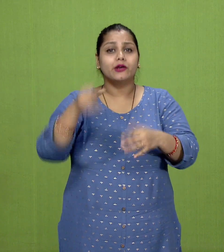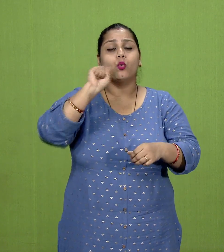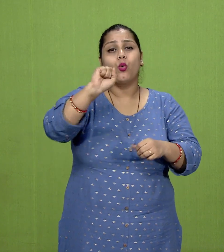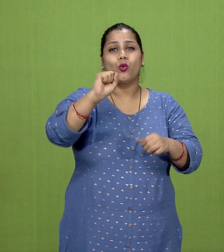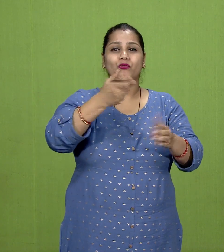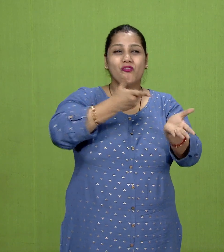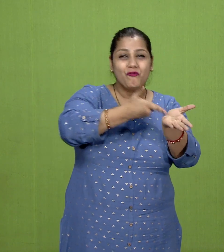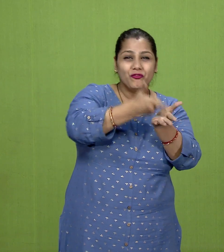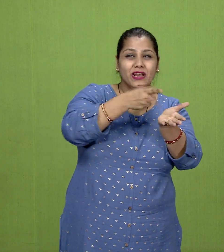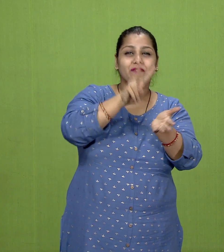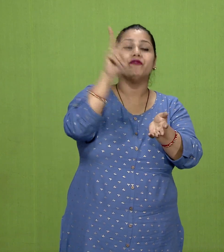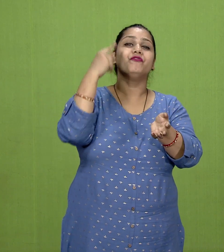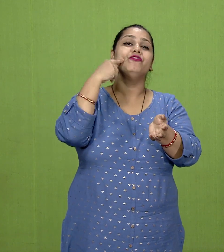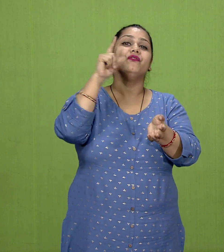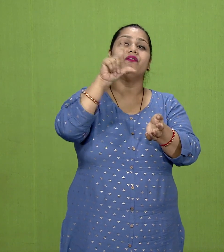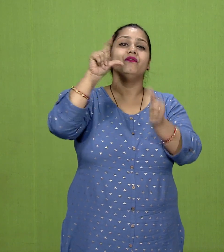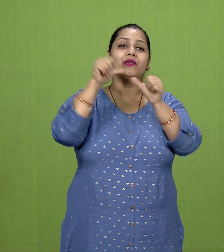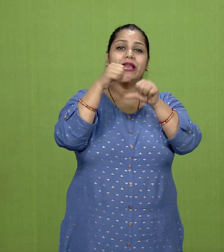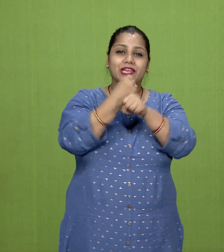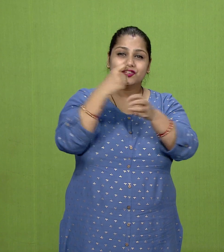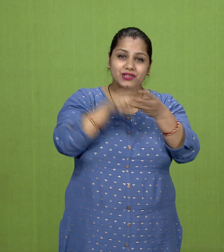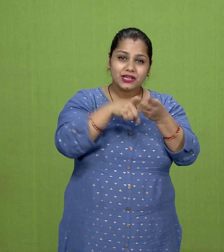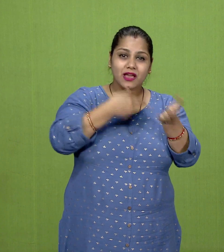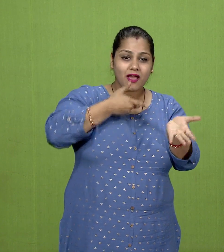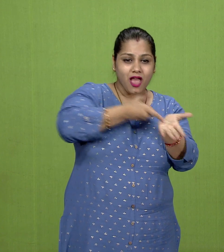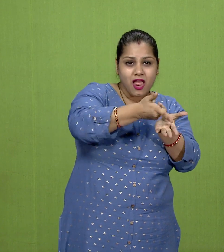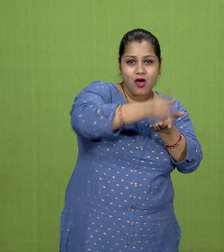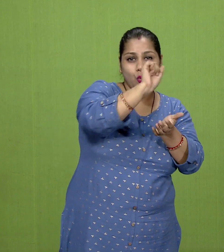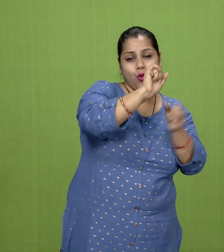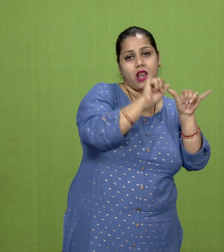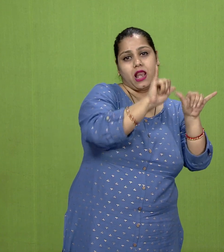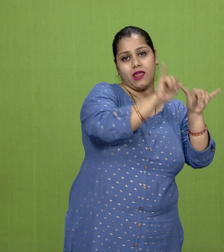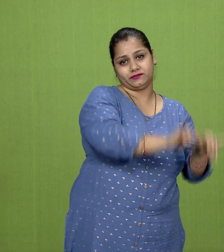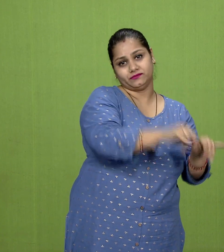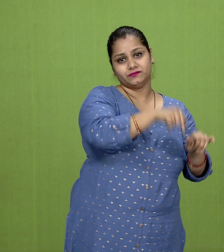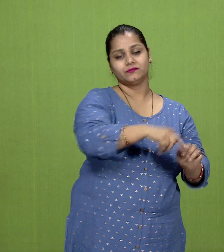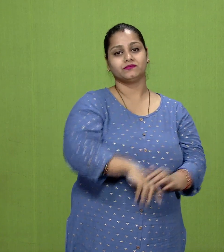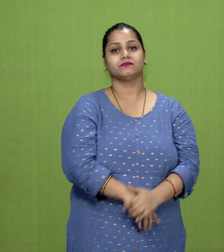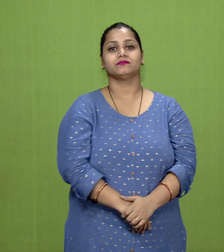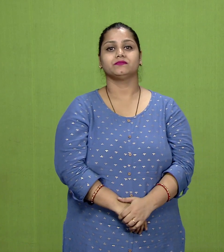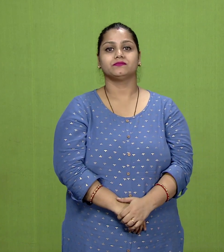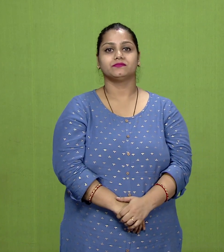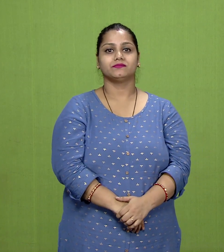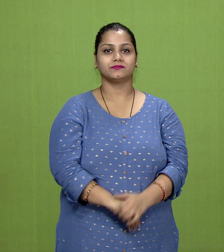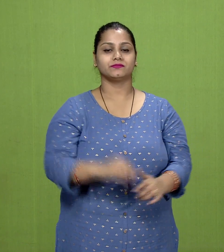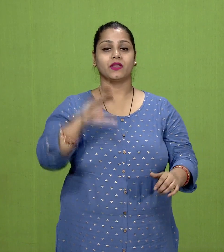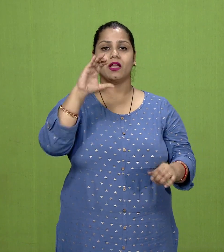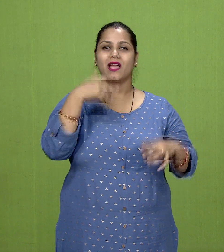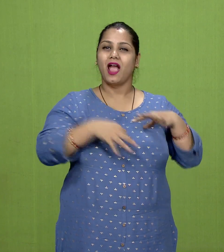now castes